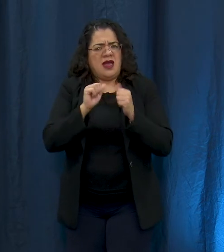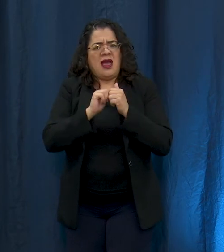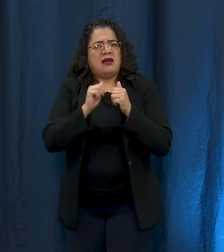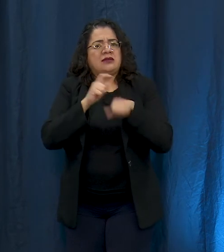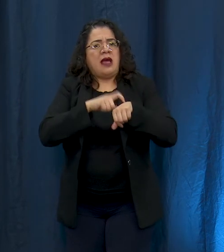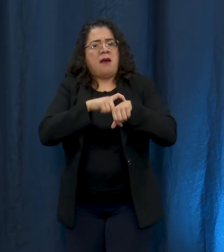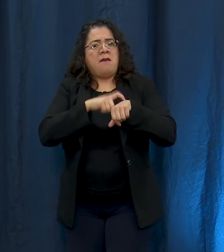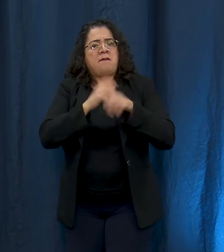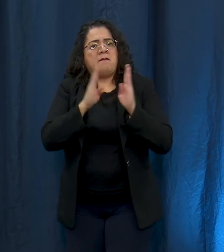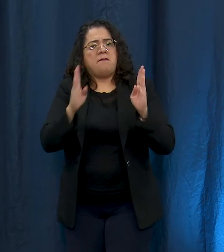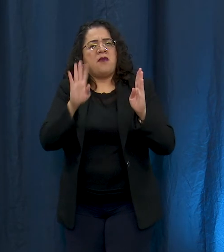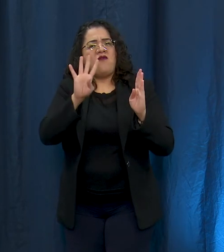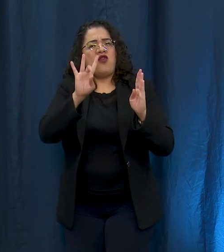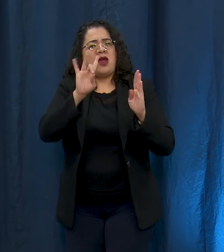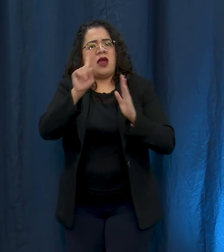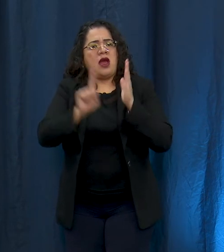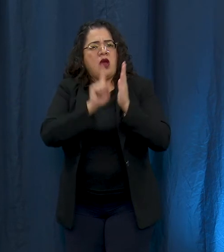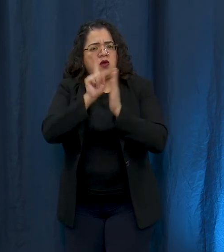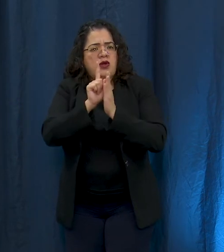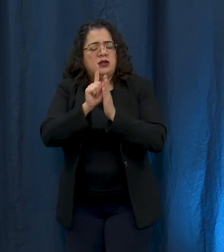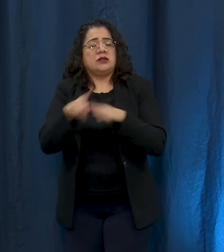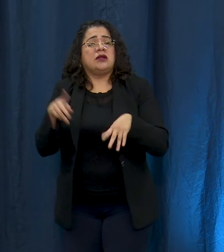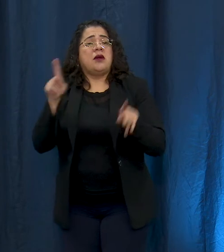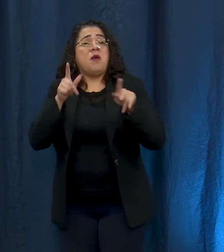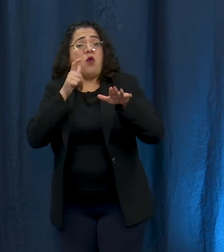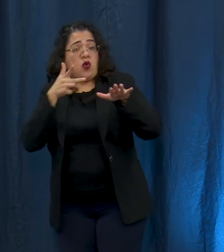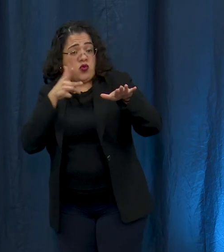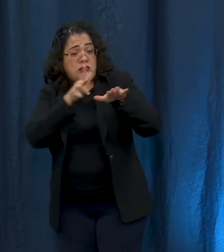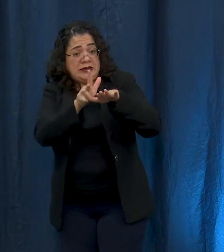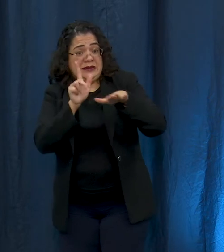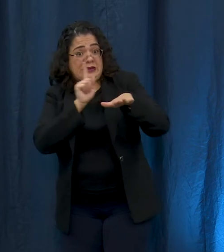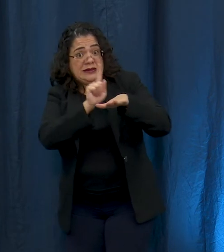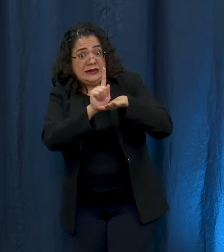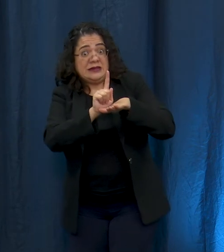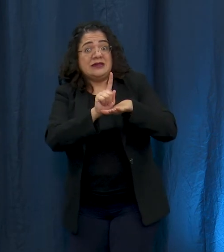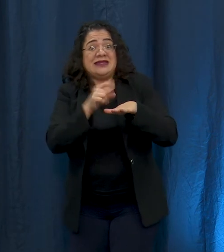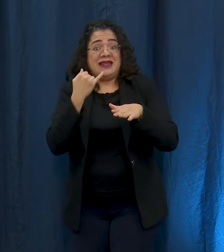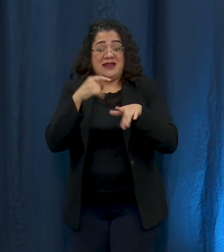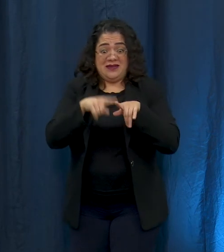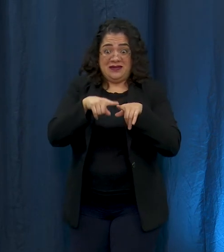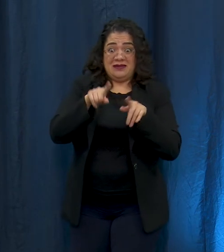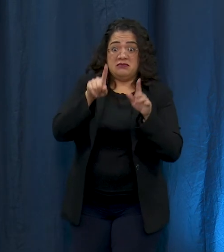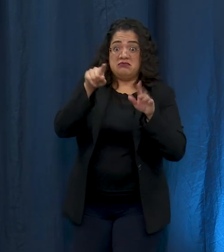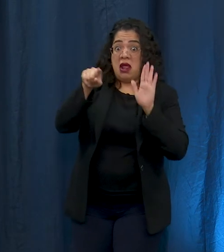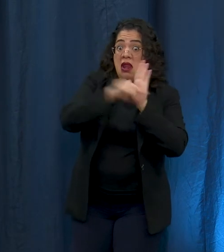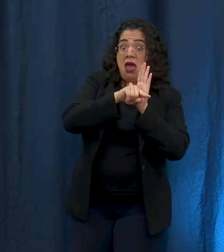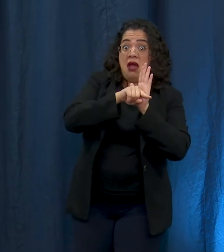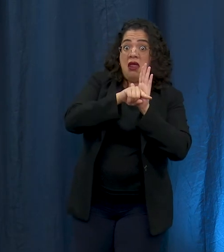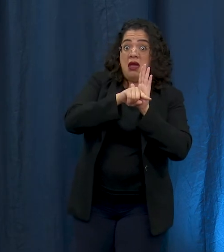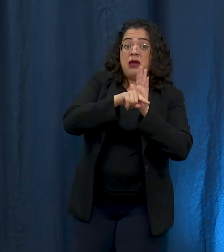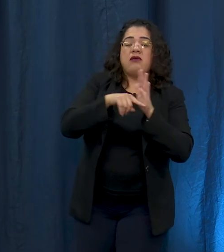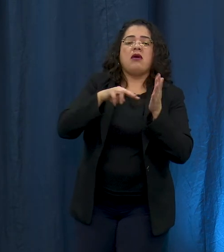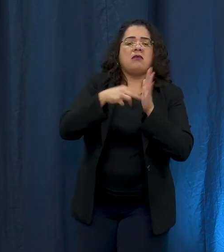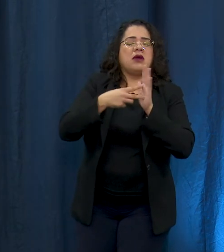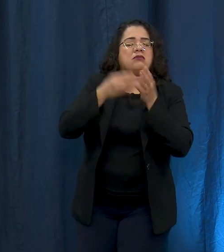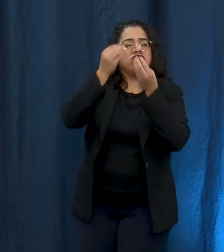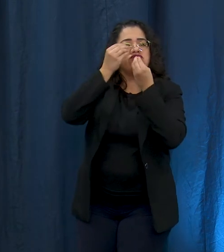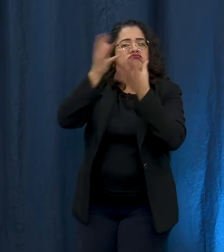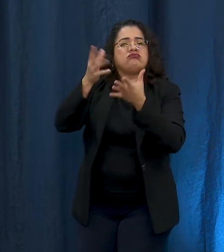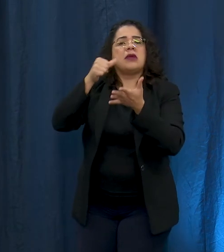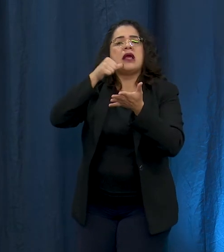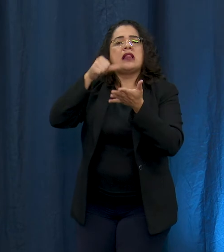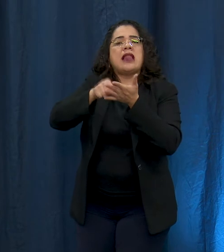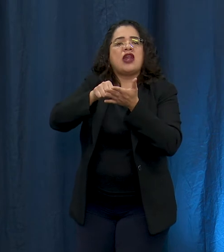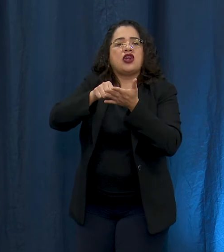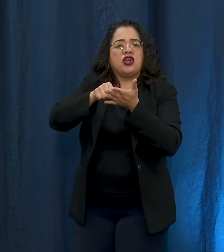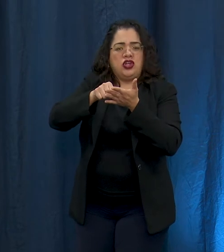who go through our drive-through testing and if their test results come back negative they will be informed via a letter